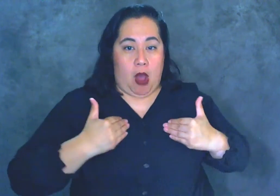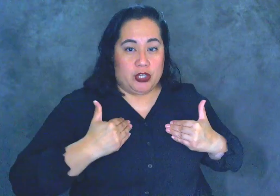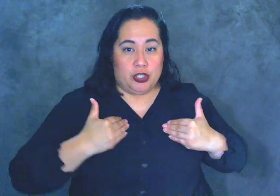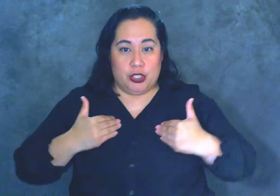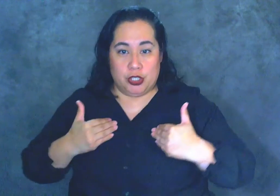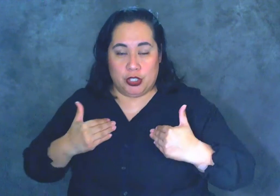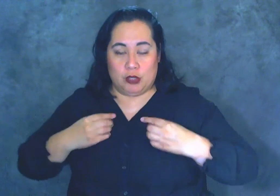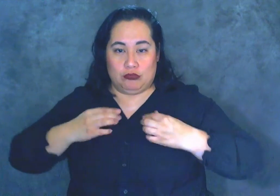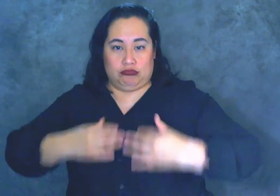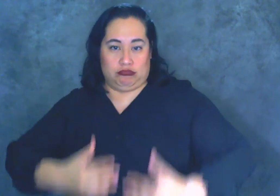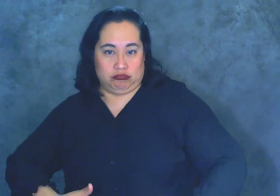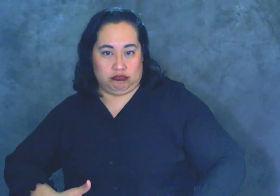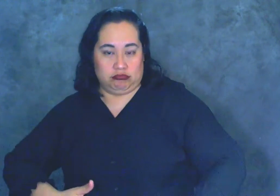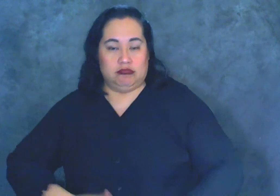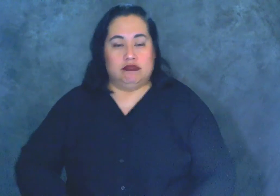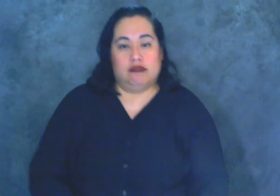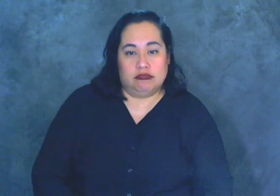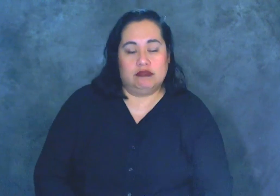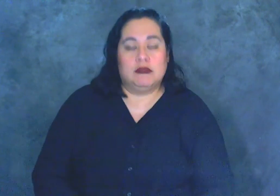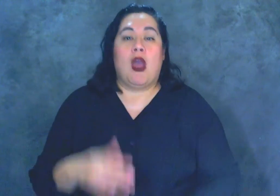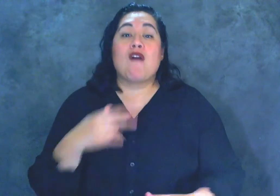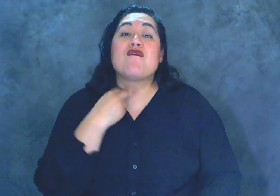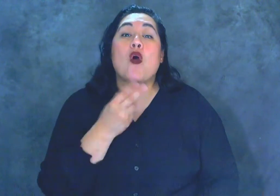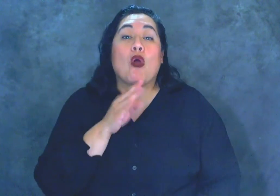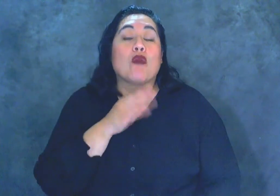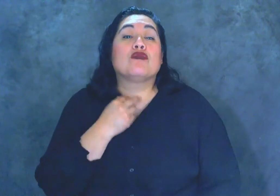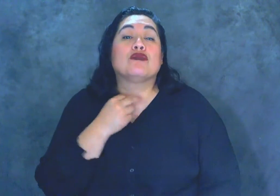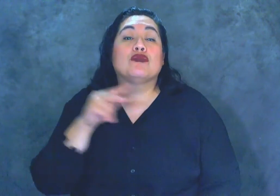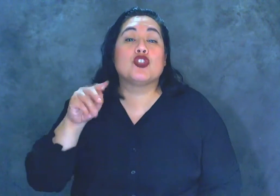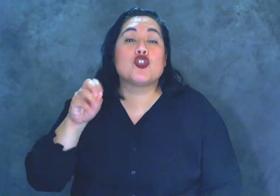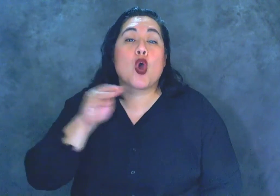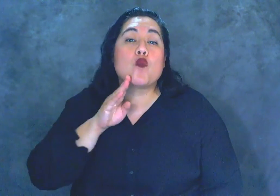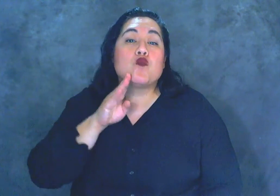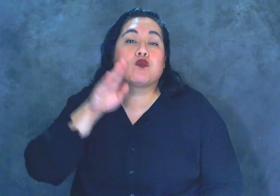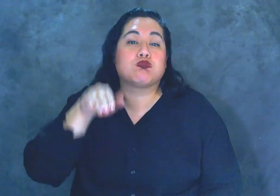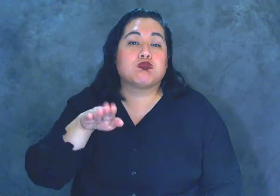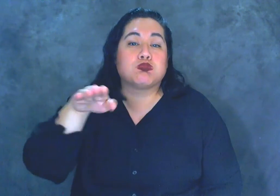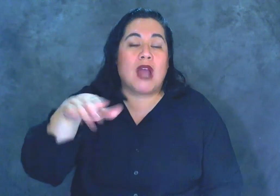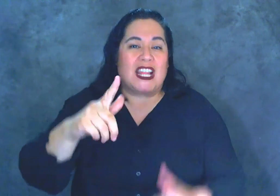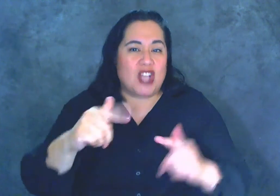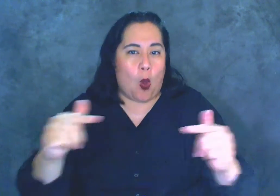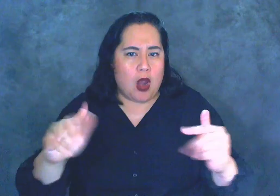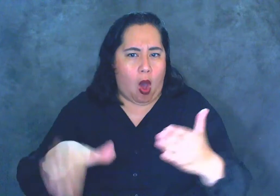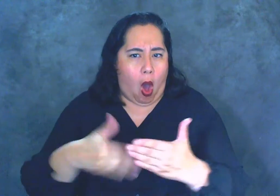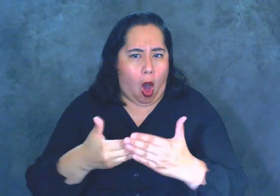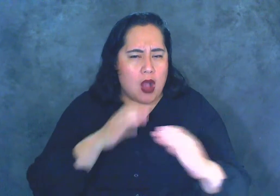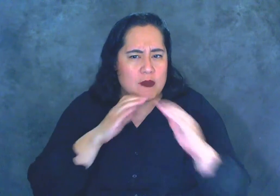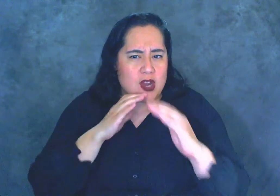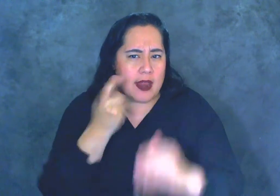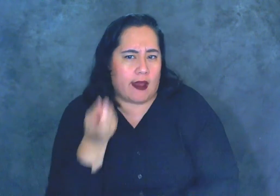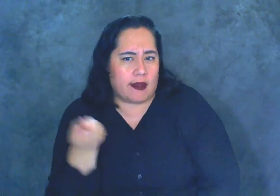vocal tones, and so on, they're all communicated unconsciously. But here's